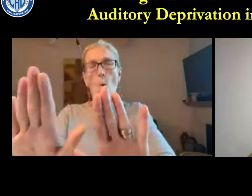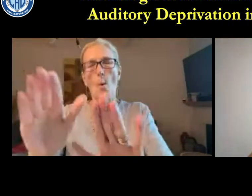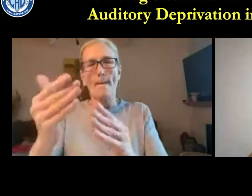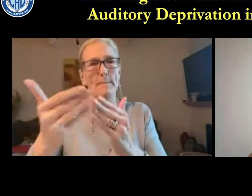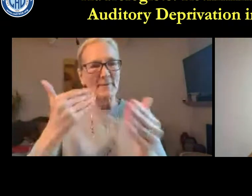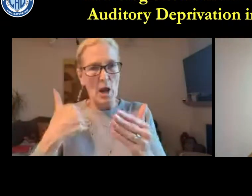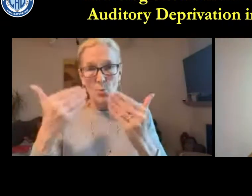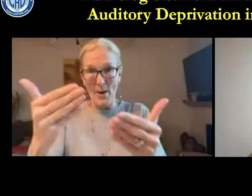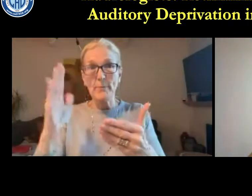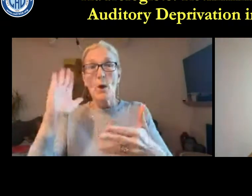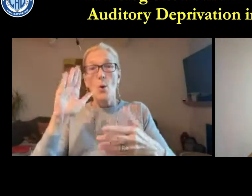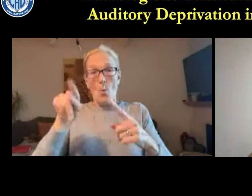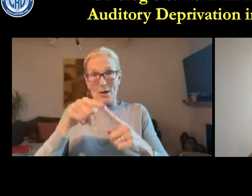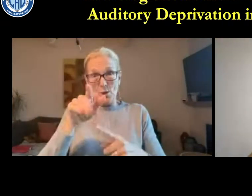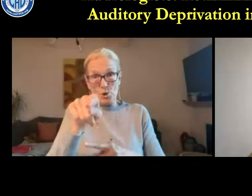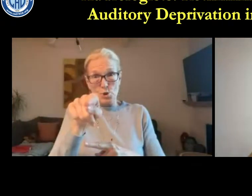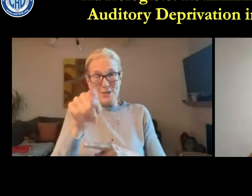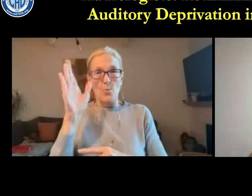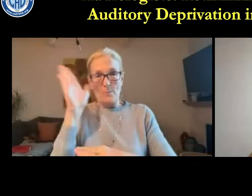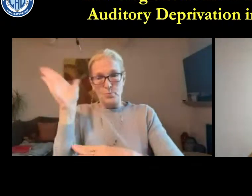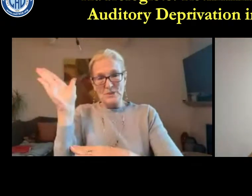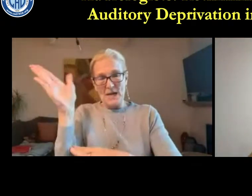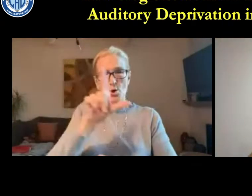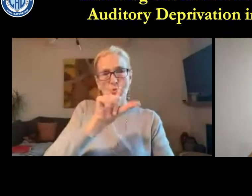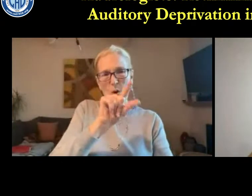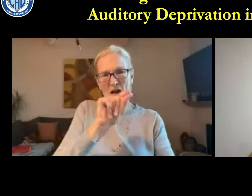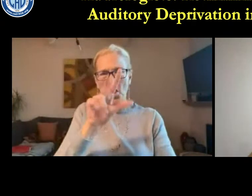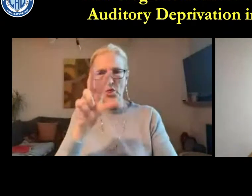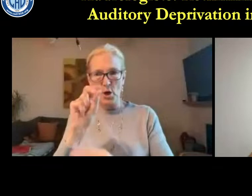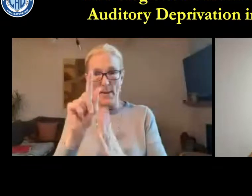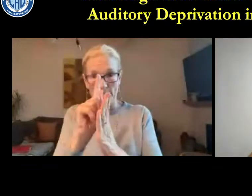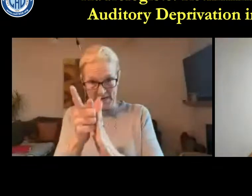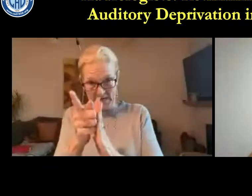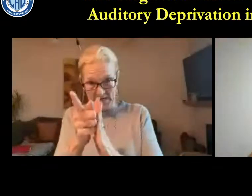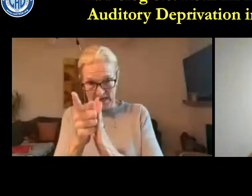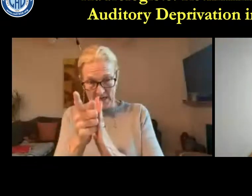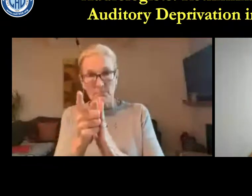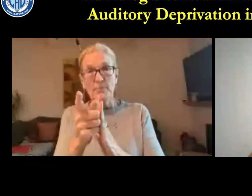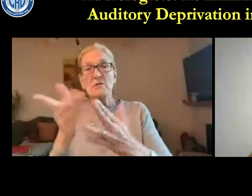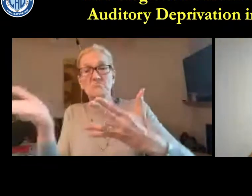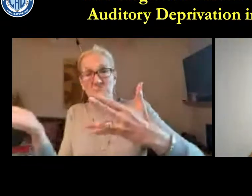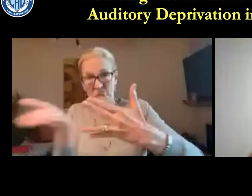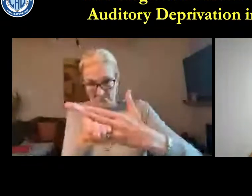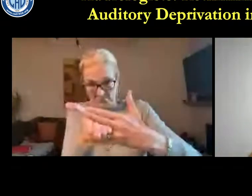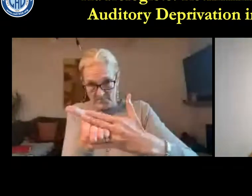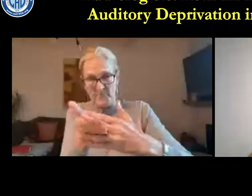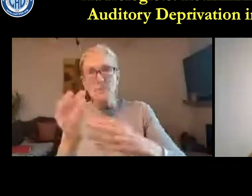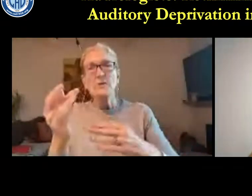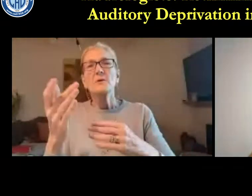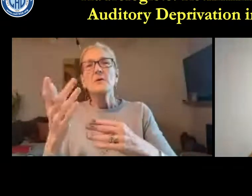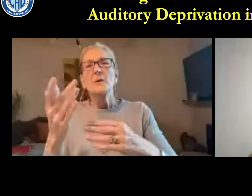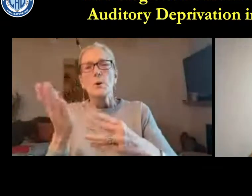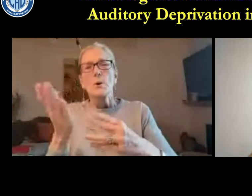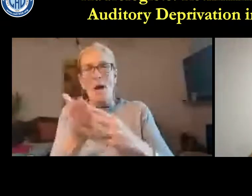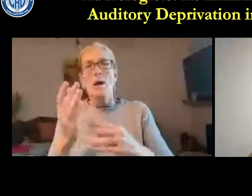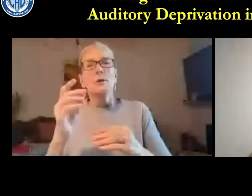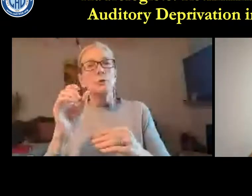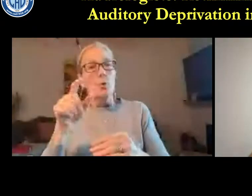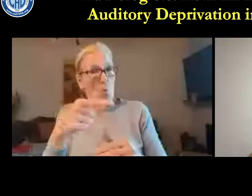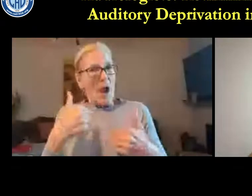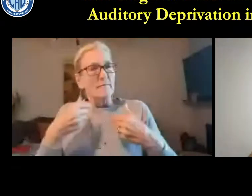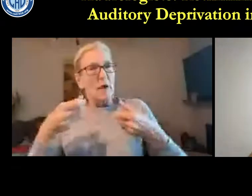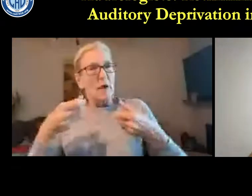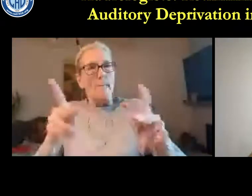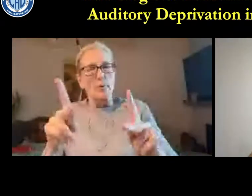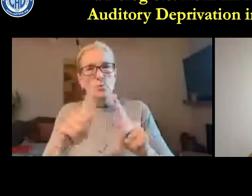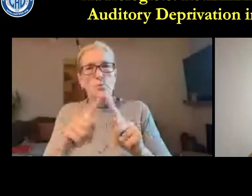we will welcome Mallory to share her professional perspective on this issue. Before I transition to Mallory, she will